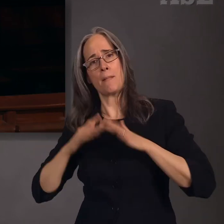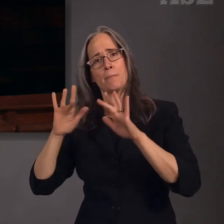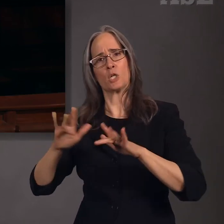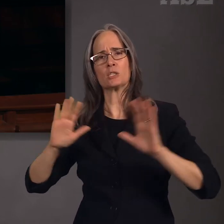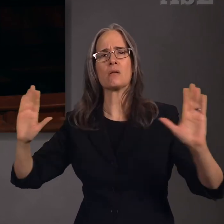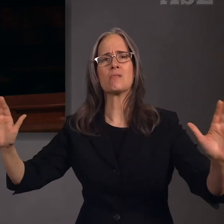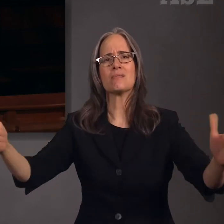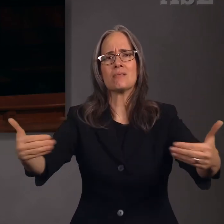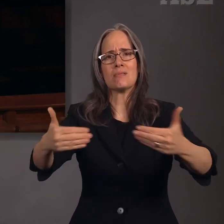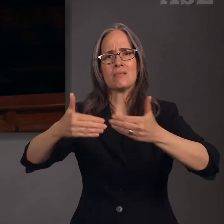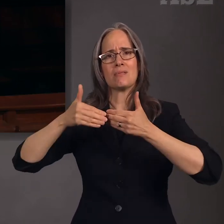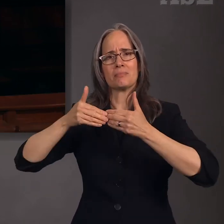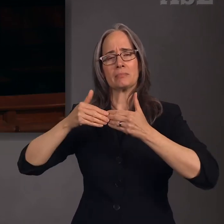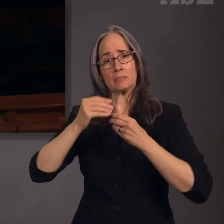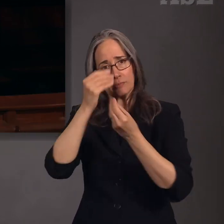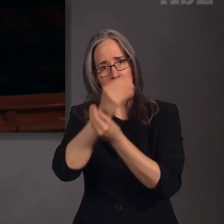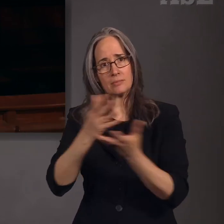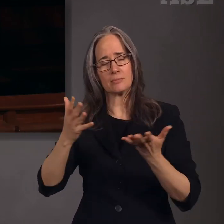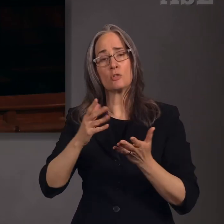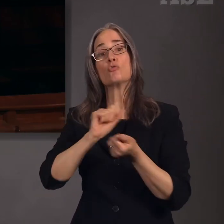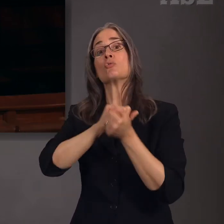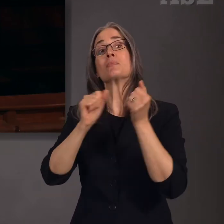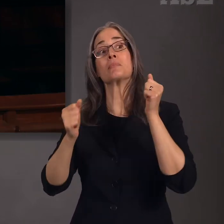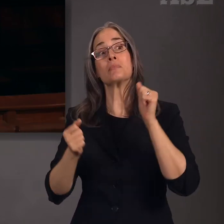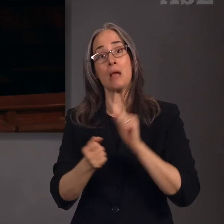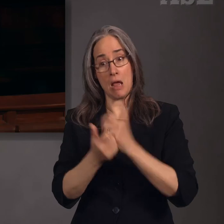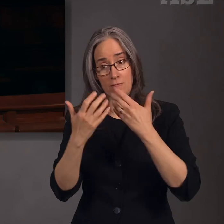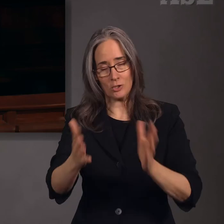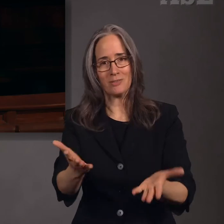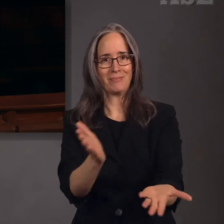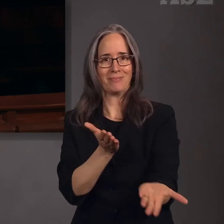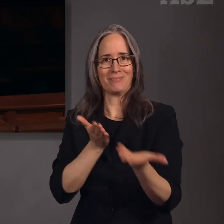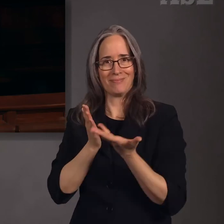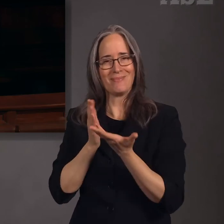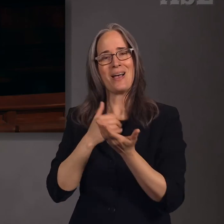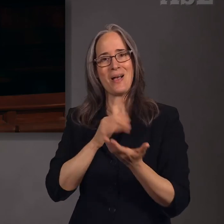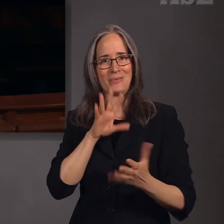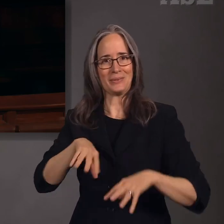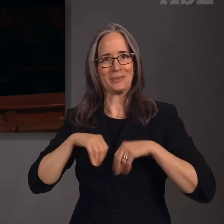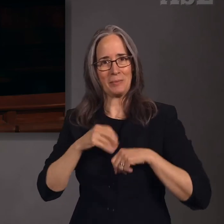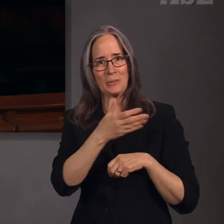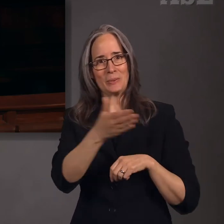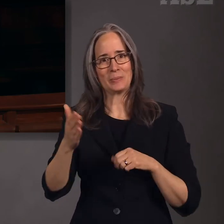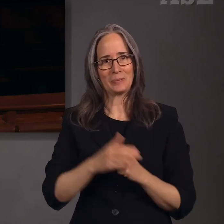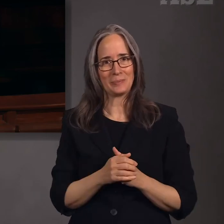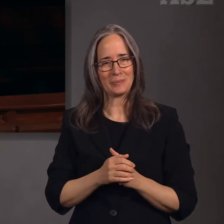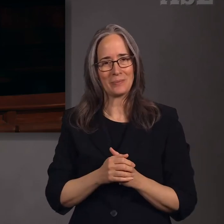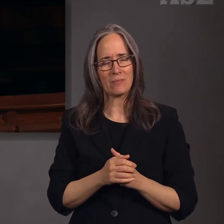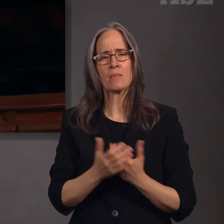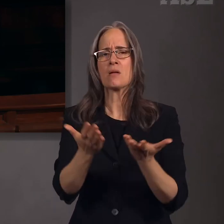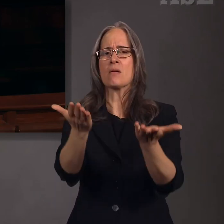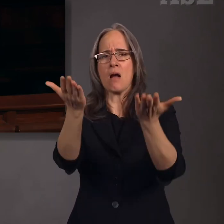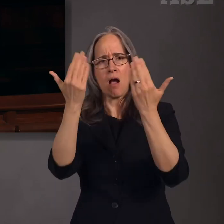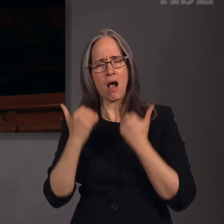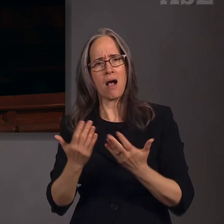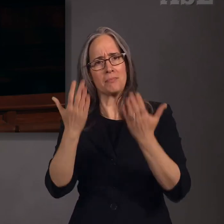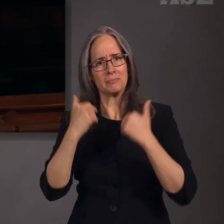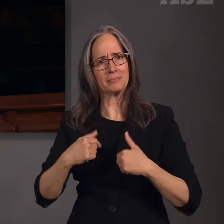and He said, Repent, and I will receive you. Yea, He said, Come unto me, and ye shall partake